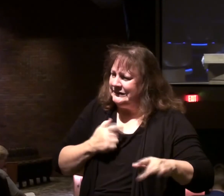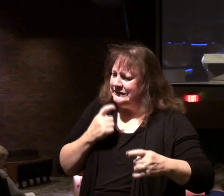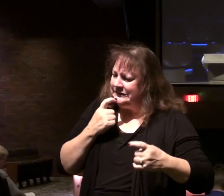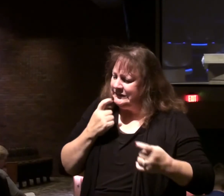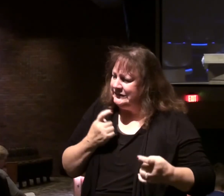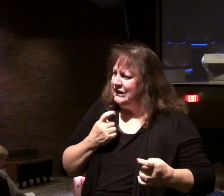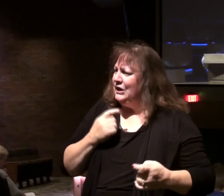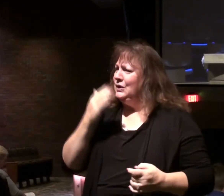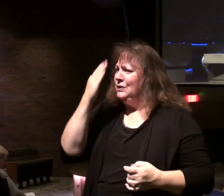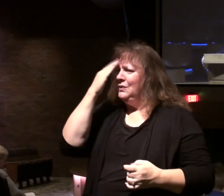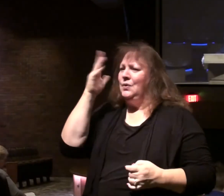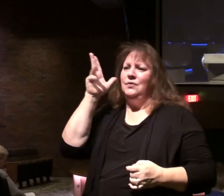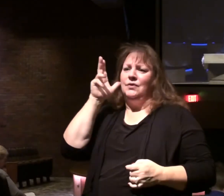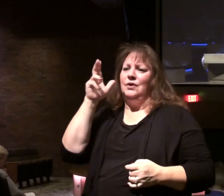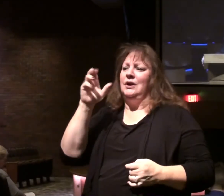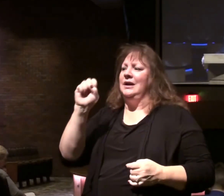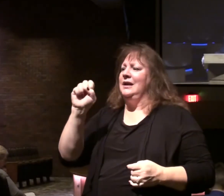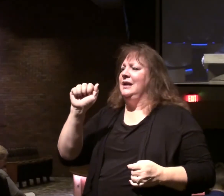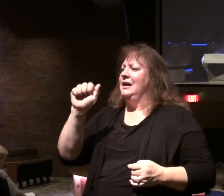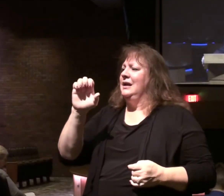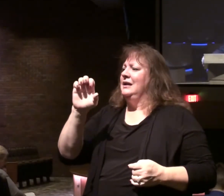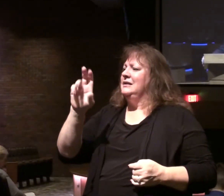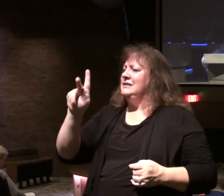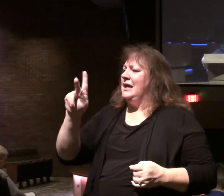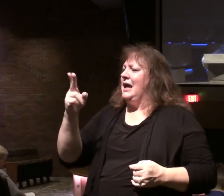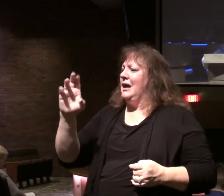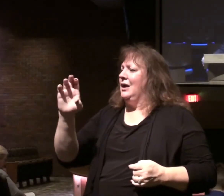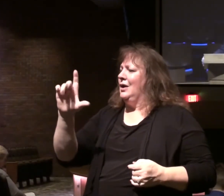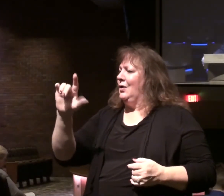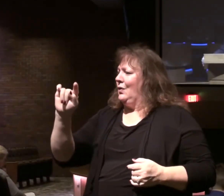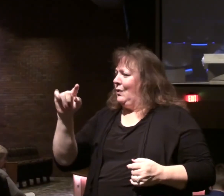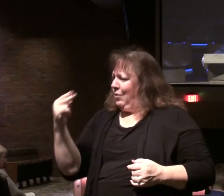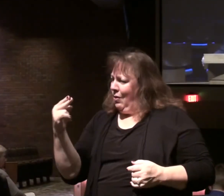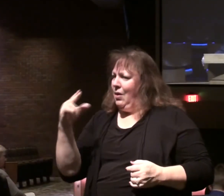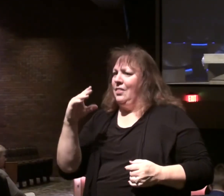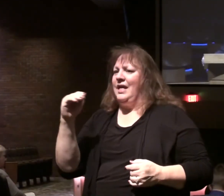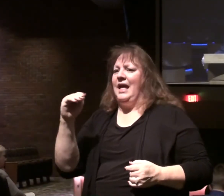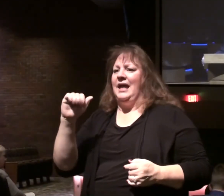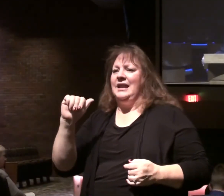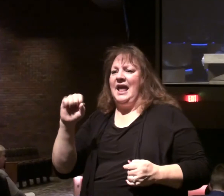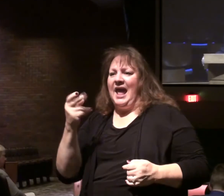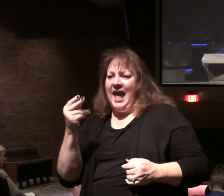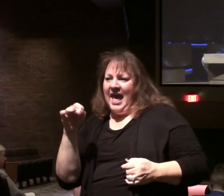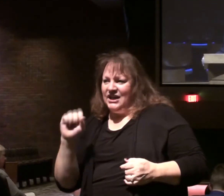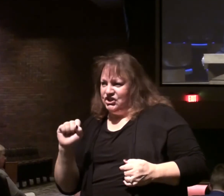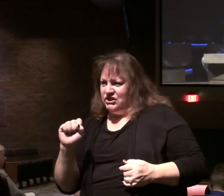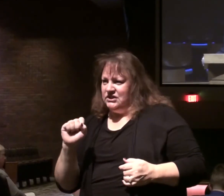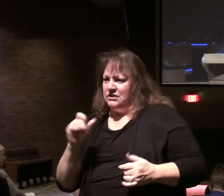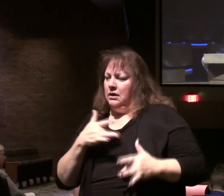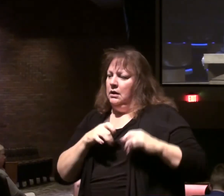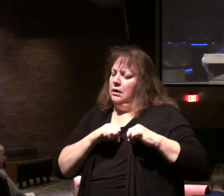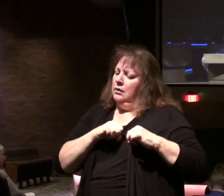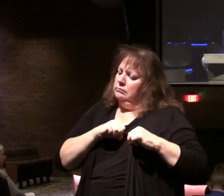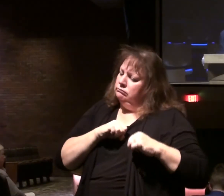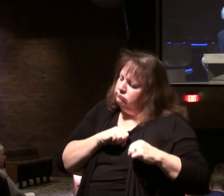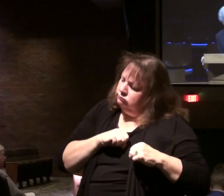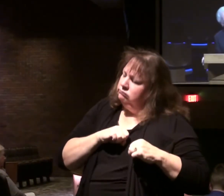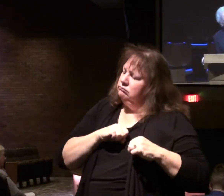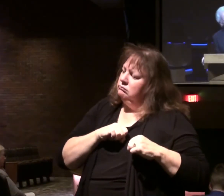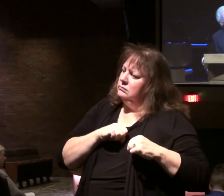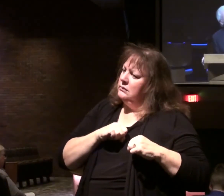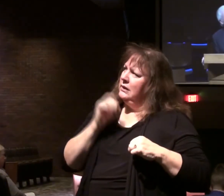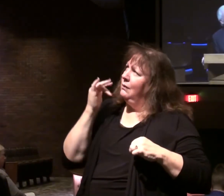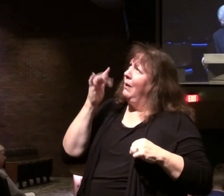sackcloth and ashes because it was an indication of mourning in the Old Testament because of